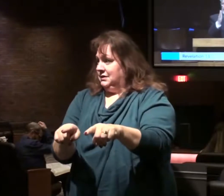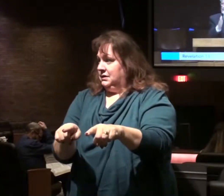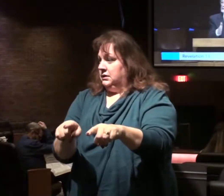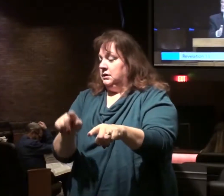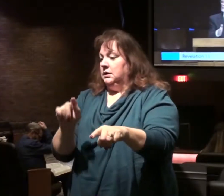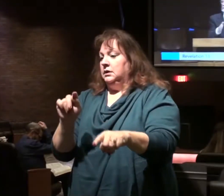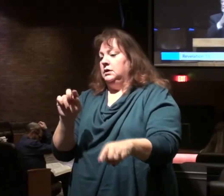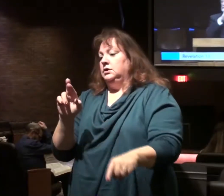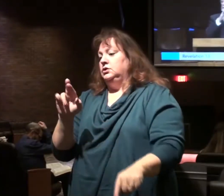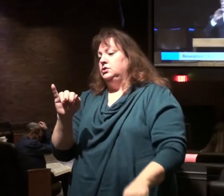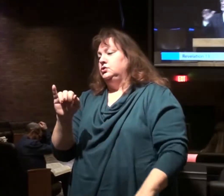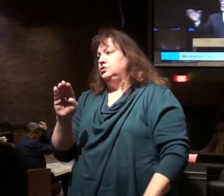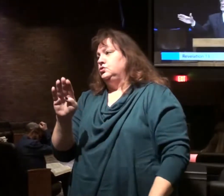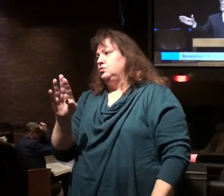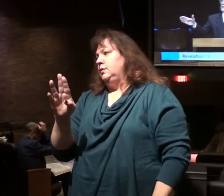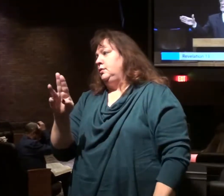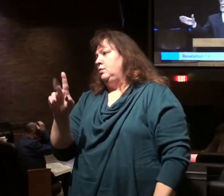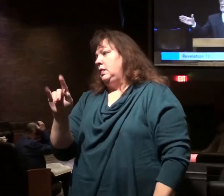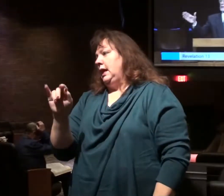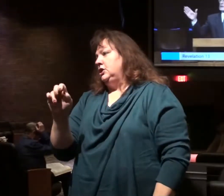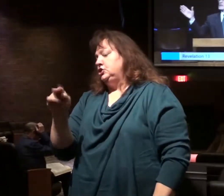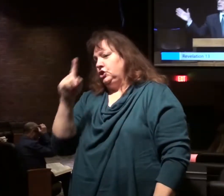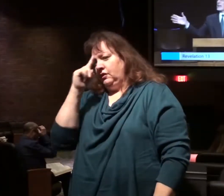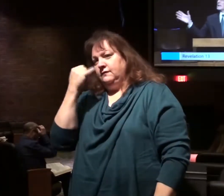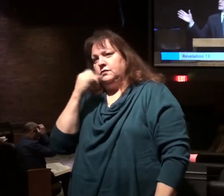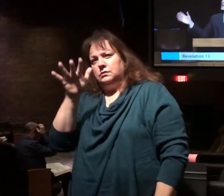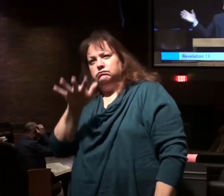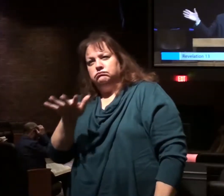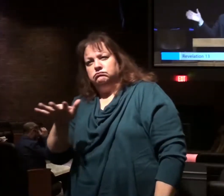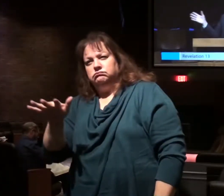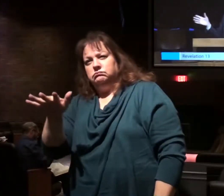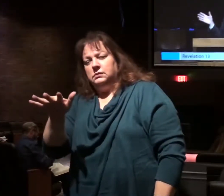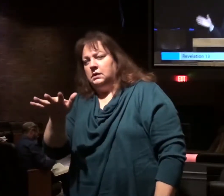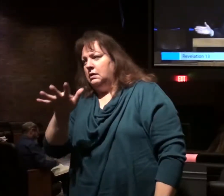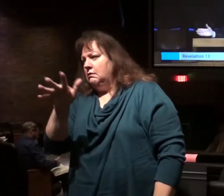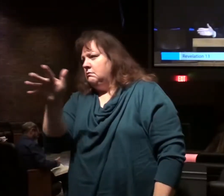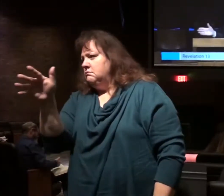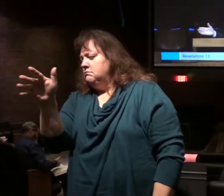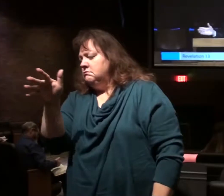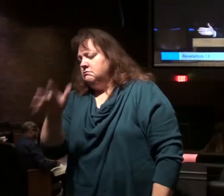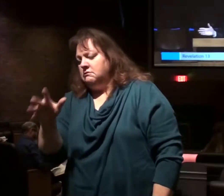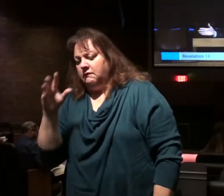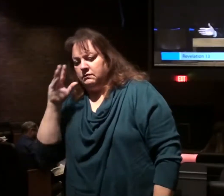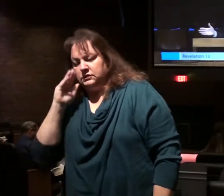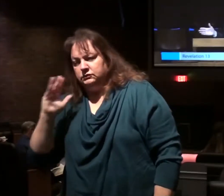tribulation for Israel is going to break out on a scale never seen before.